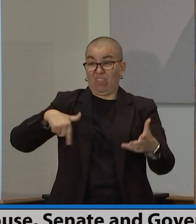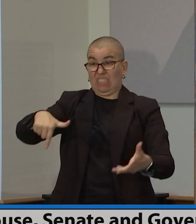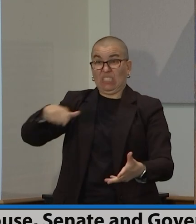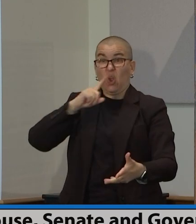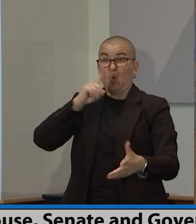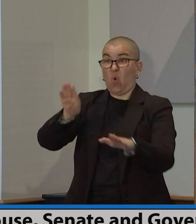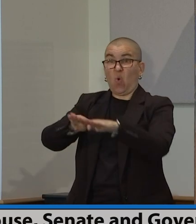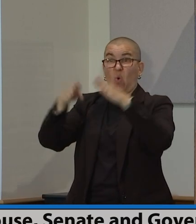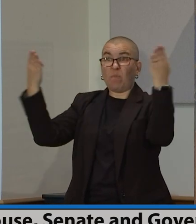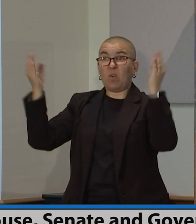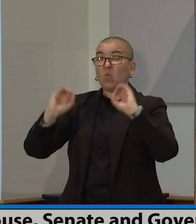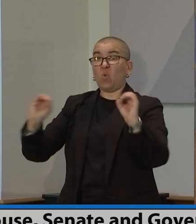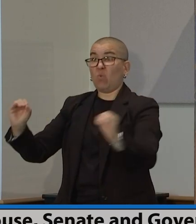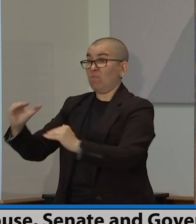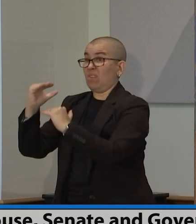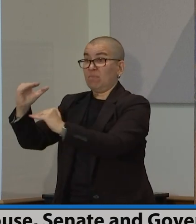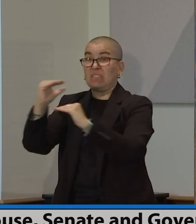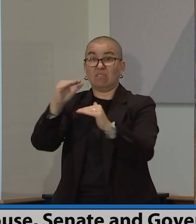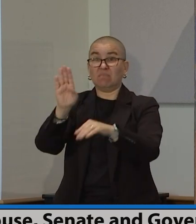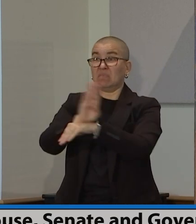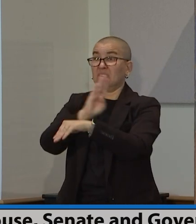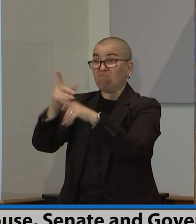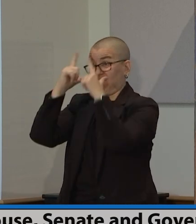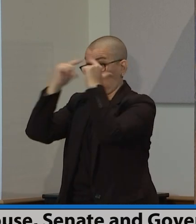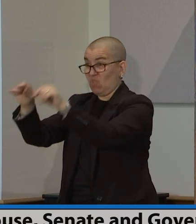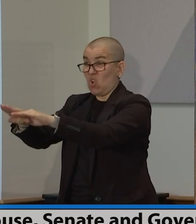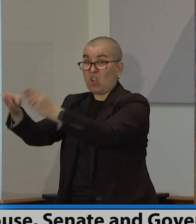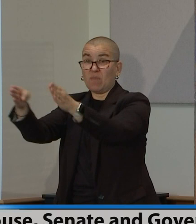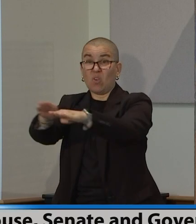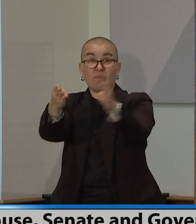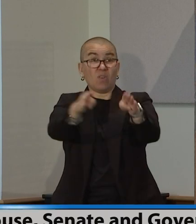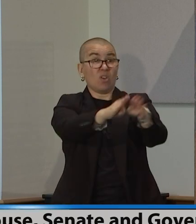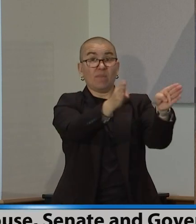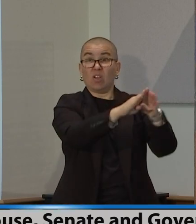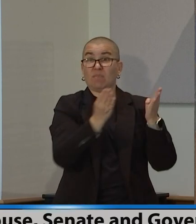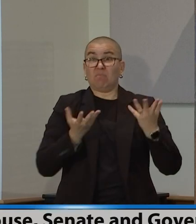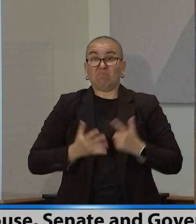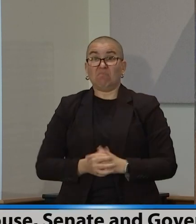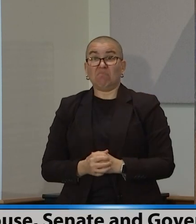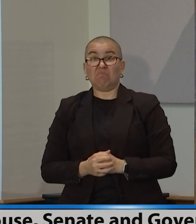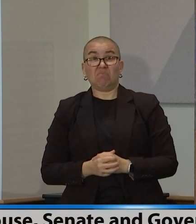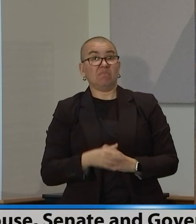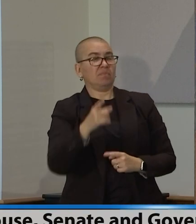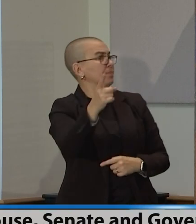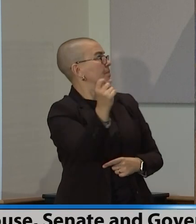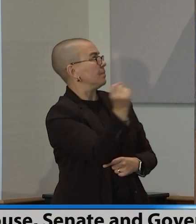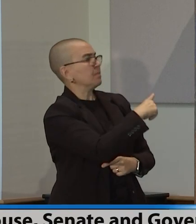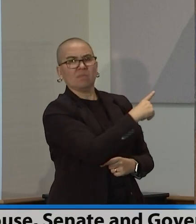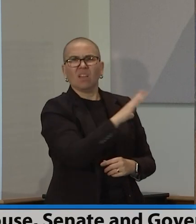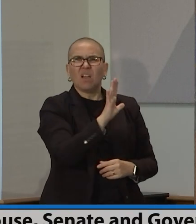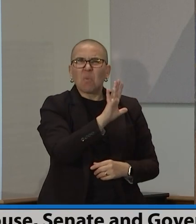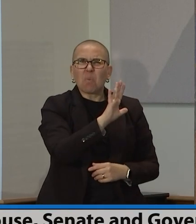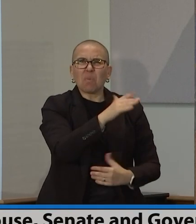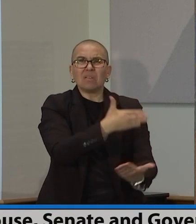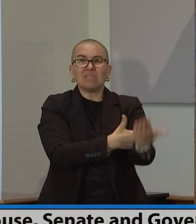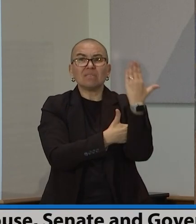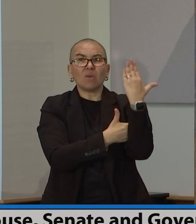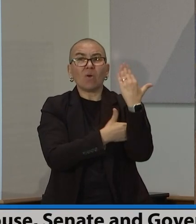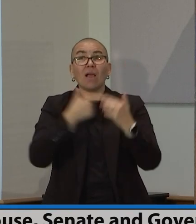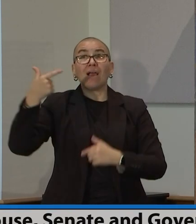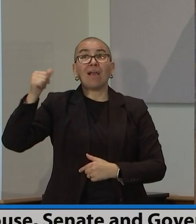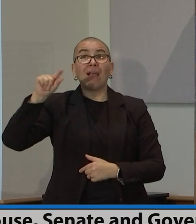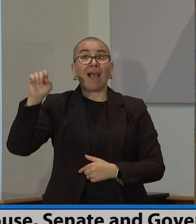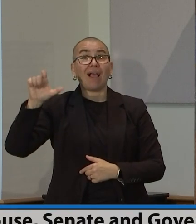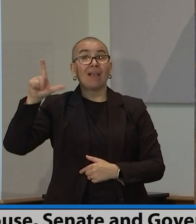and people can do as they, they need to do. Well, this morning, uh, uh, leader Gazelka mentioned the, the possibility of, of, uh, forgiving